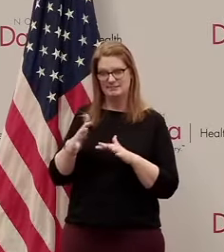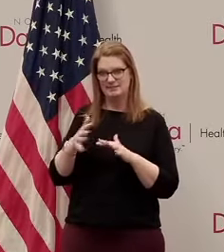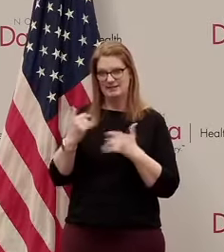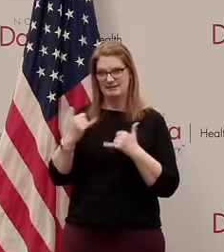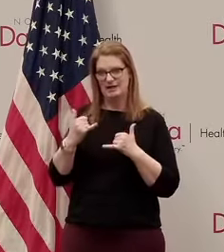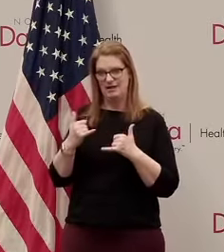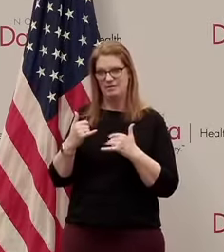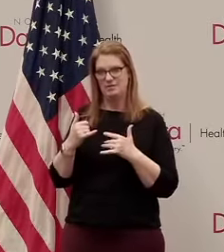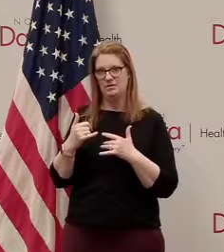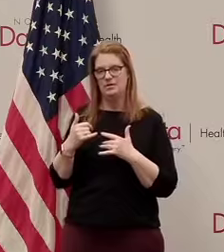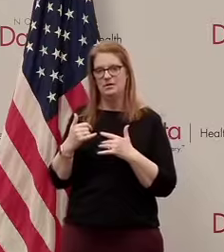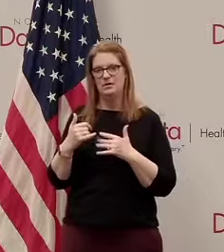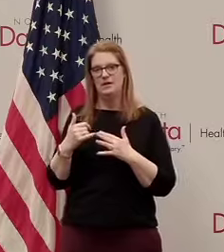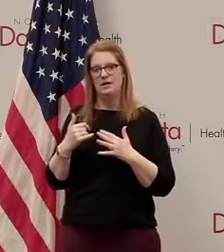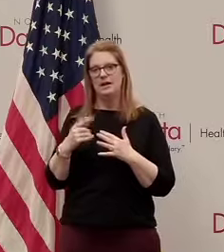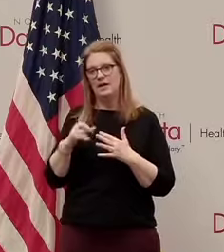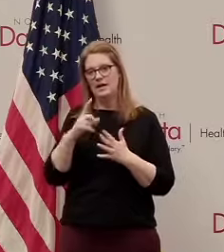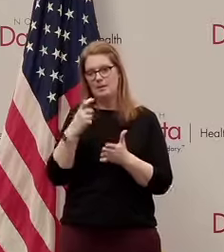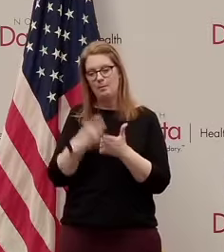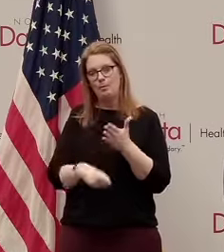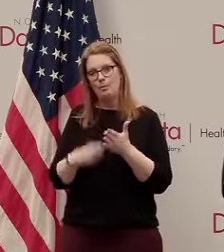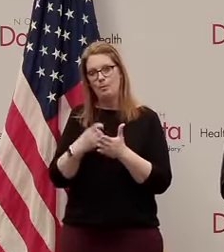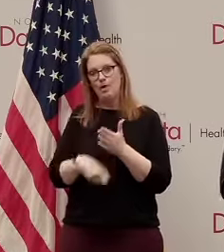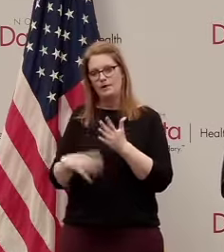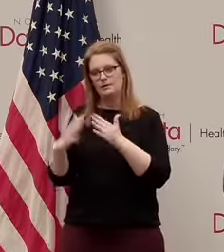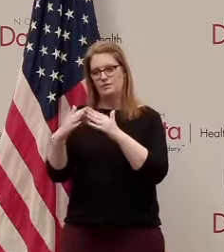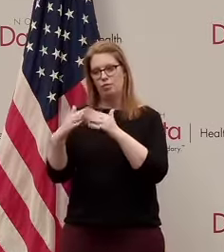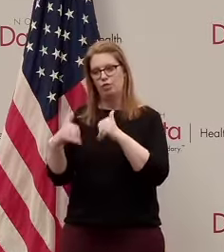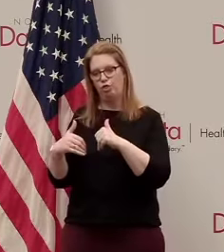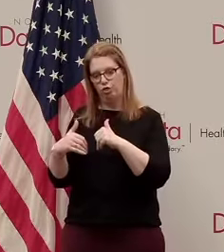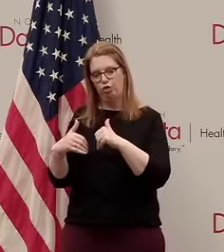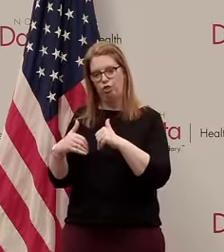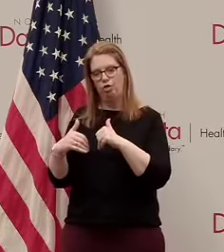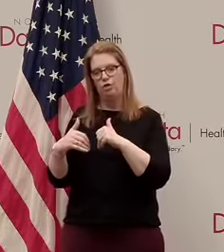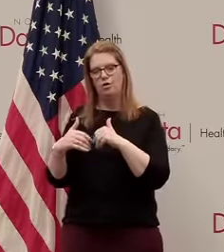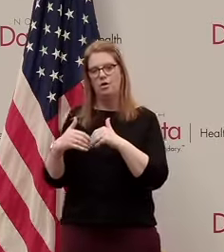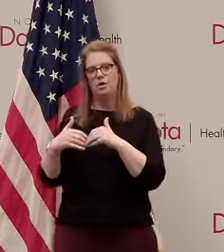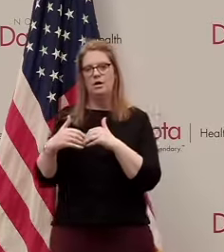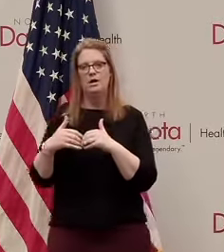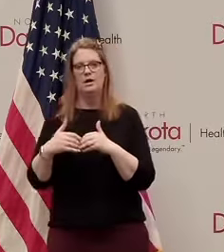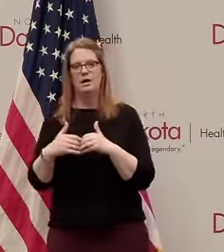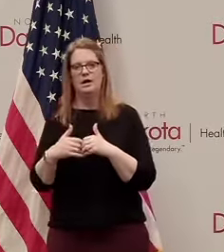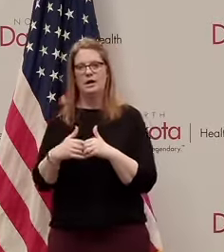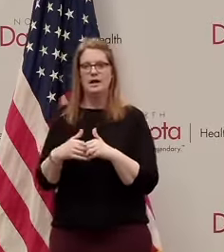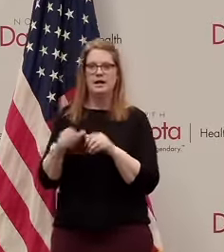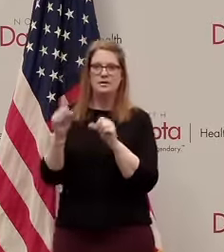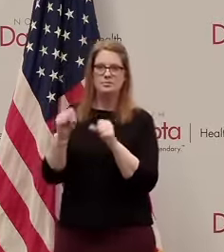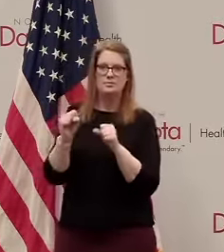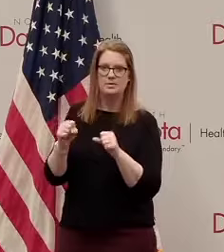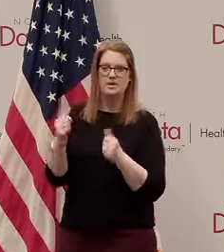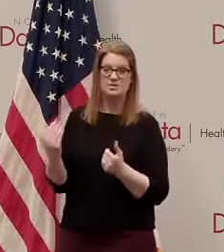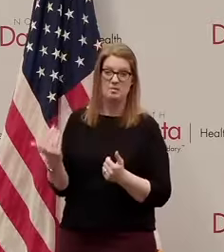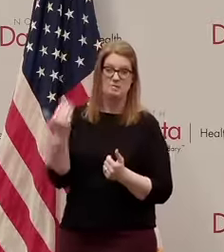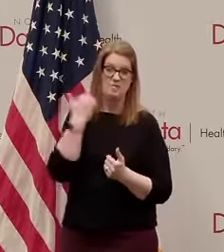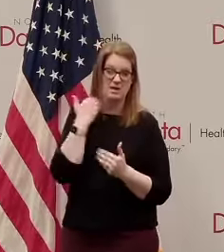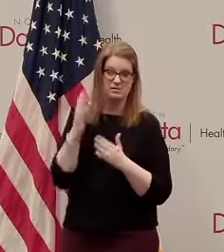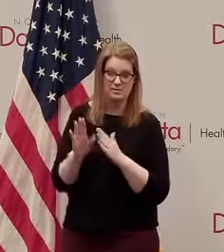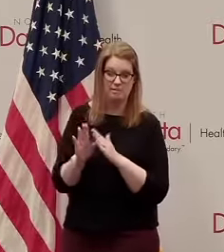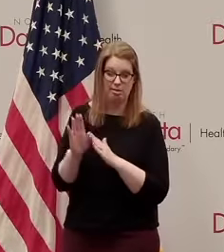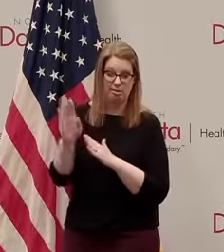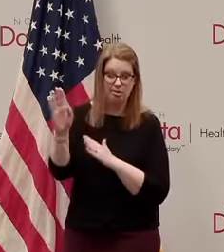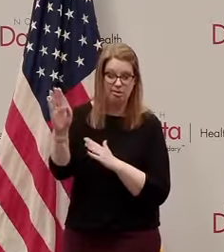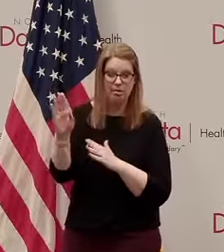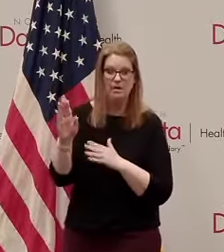the collapse of of price and the the escalating of potential bankruptcies and loss